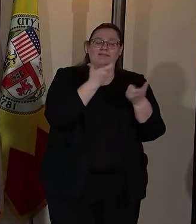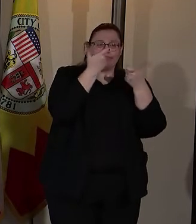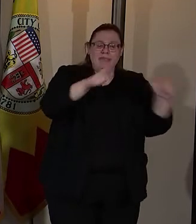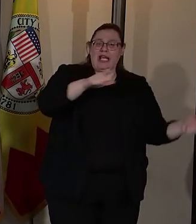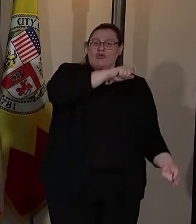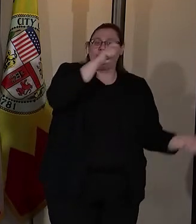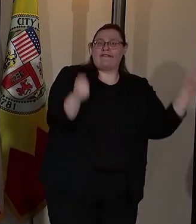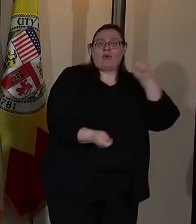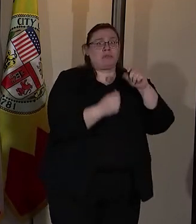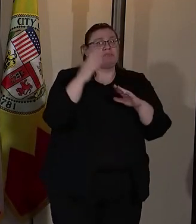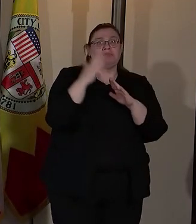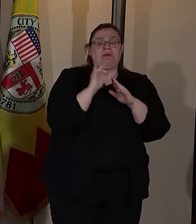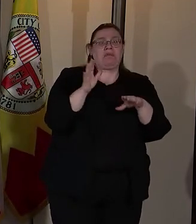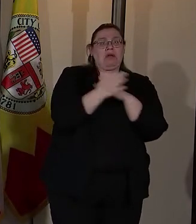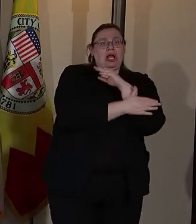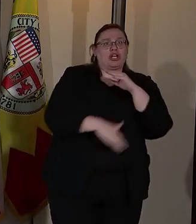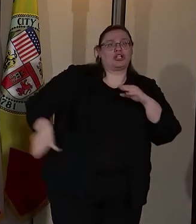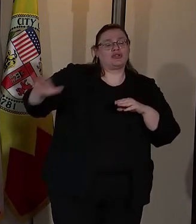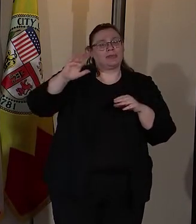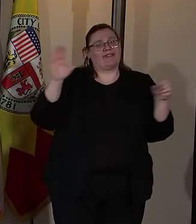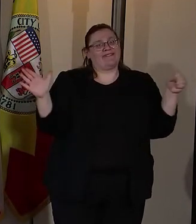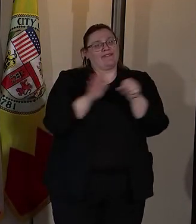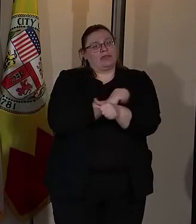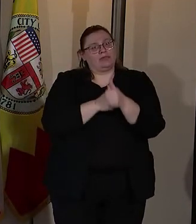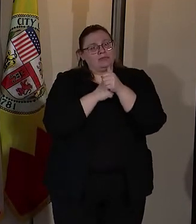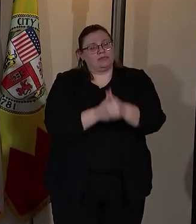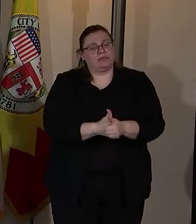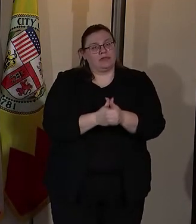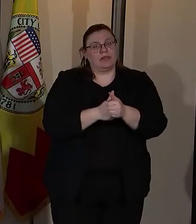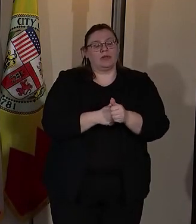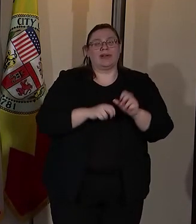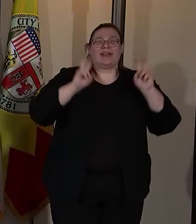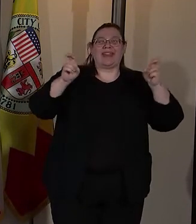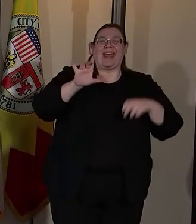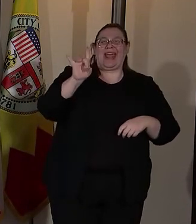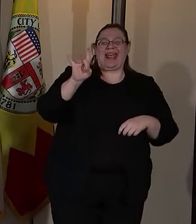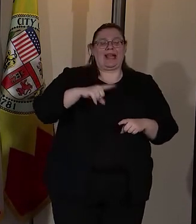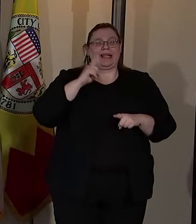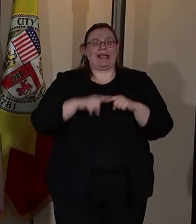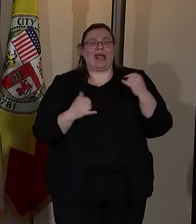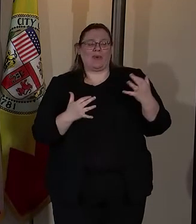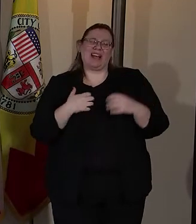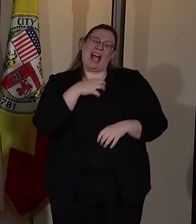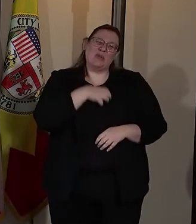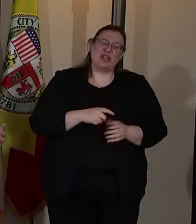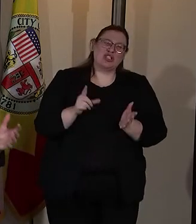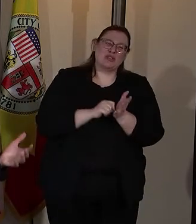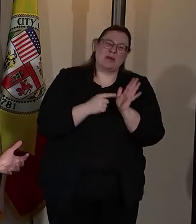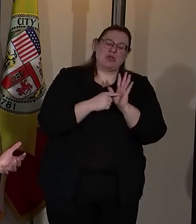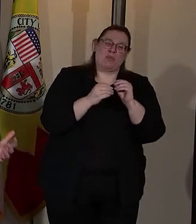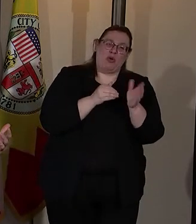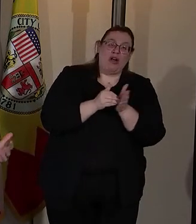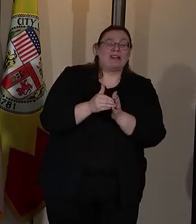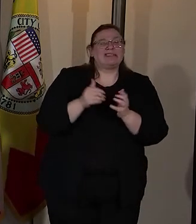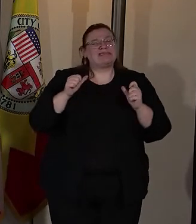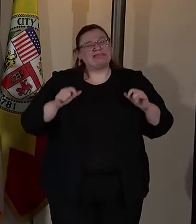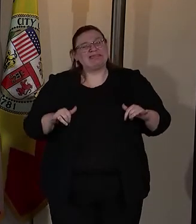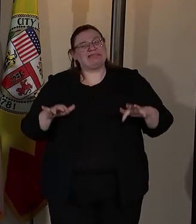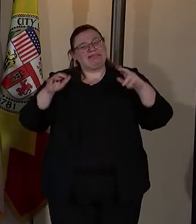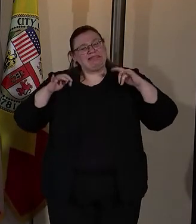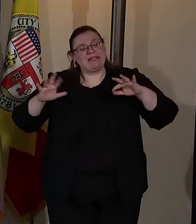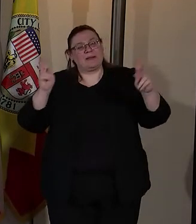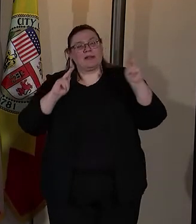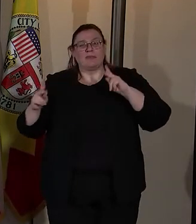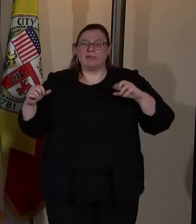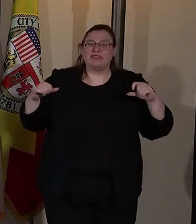around use of force to become fully compliant with eight can't wait. I wish it had gotten more coverage in the paper. Tens of thousands of people have been out on the streets